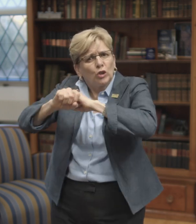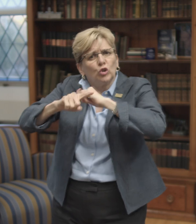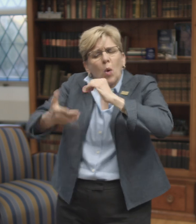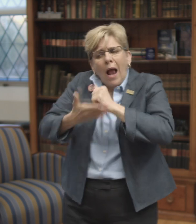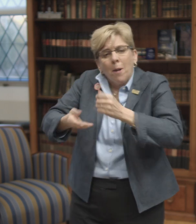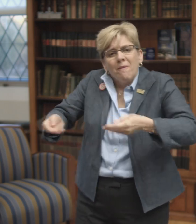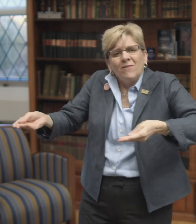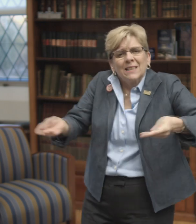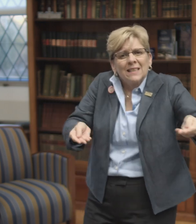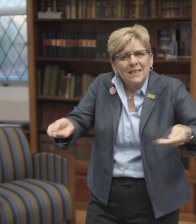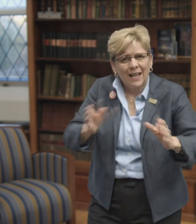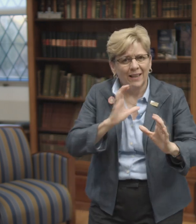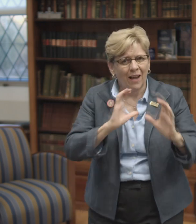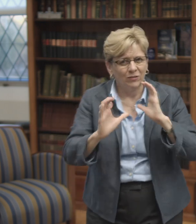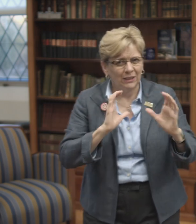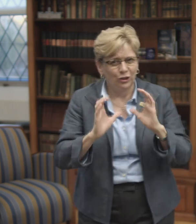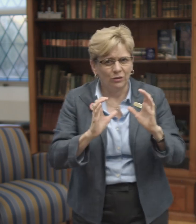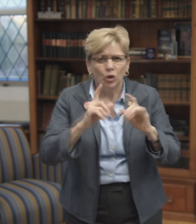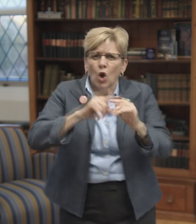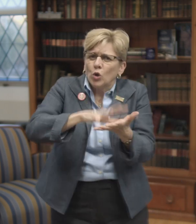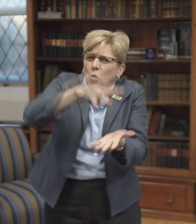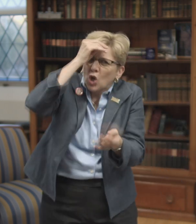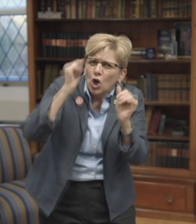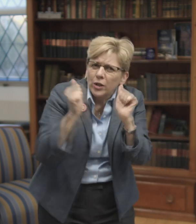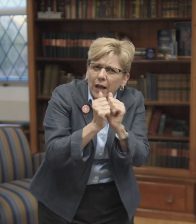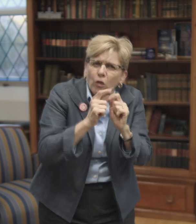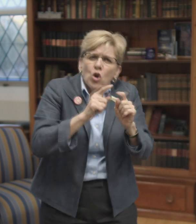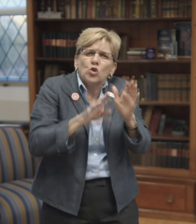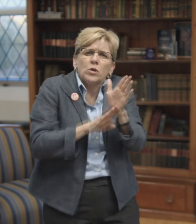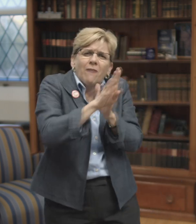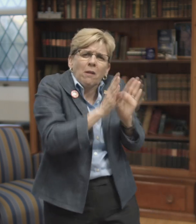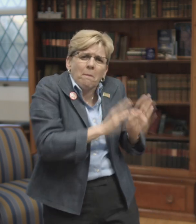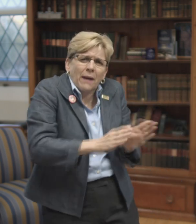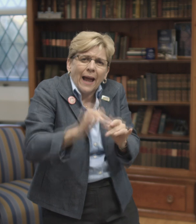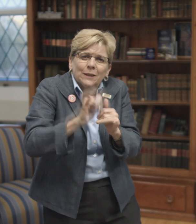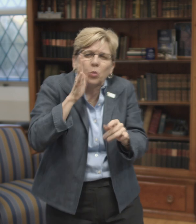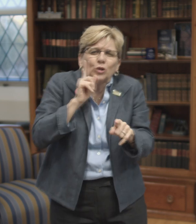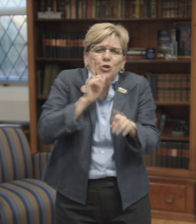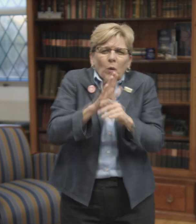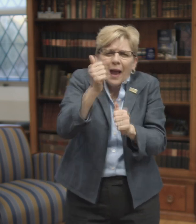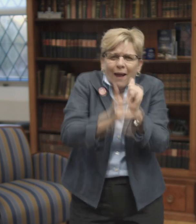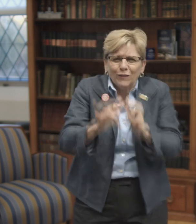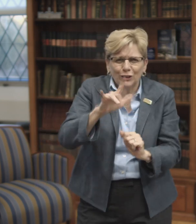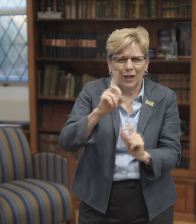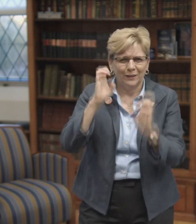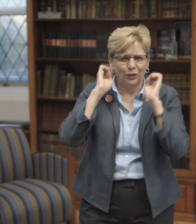under the law in a way such that it can facilitate conversations so that you can learn together, develop a plan together that will